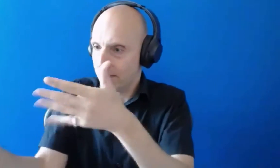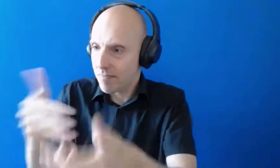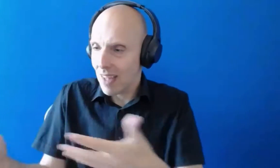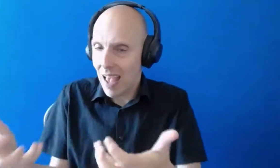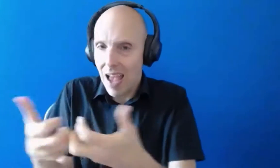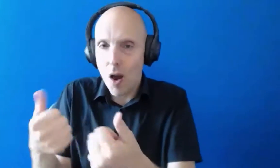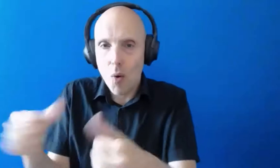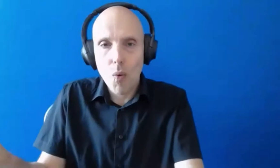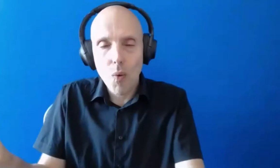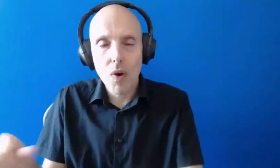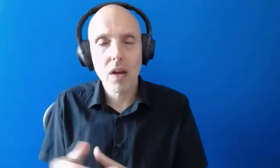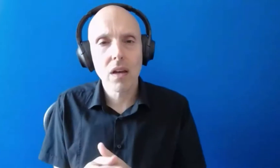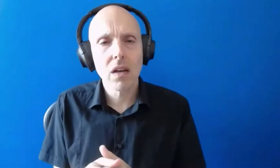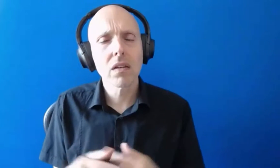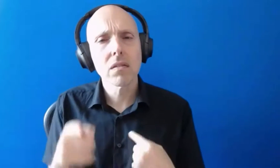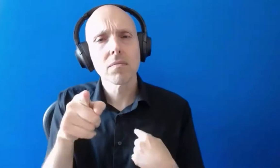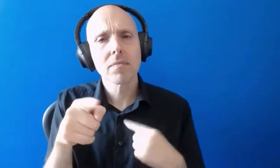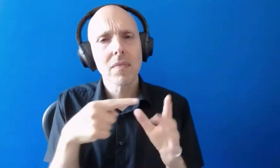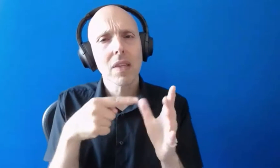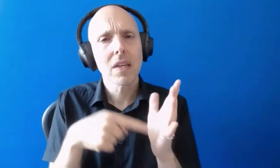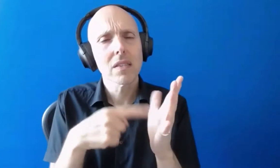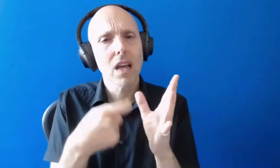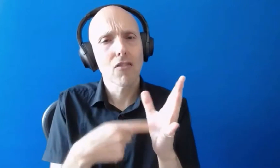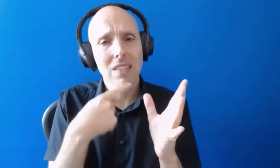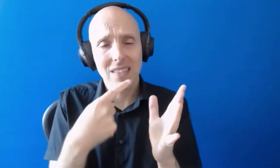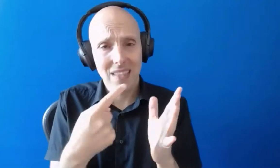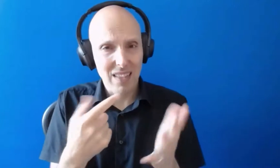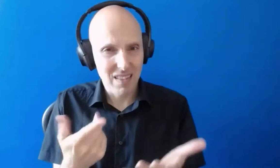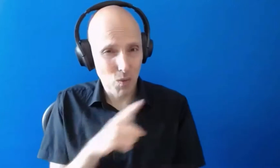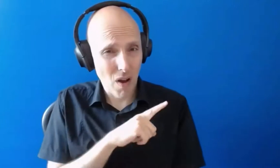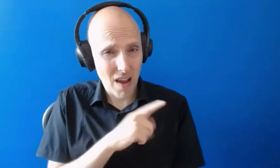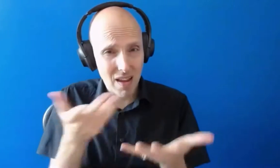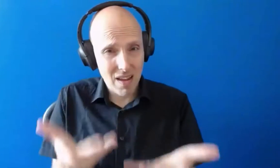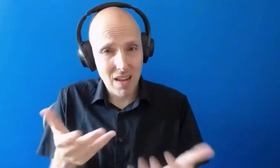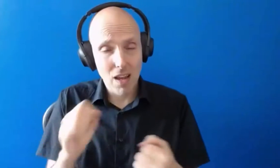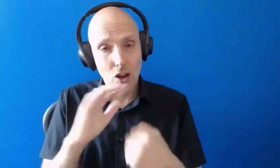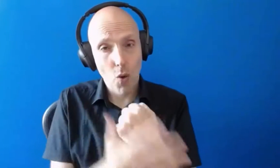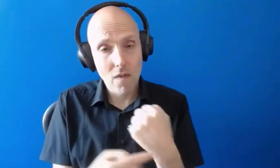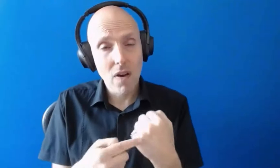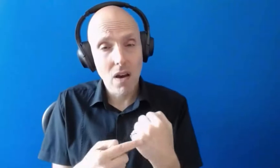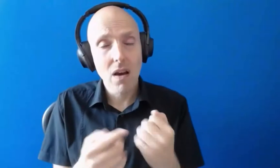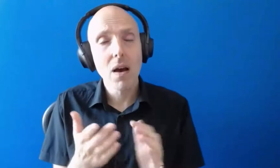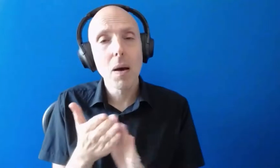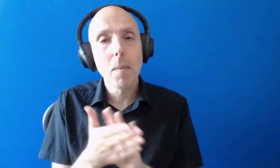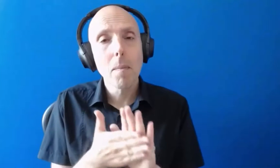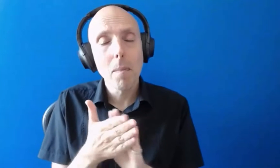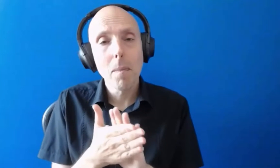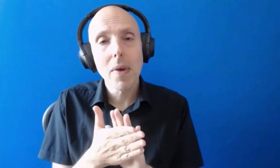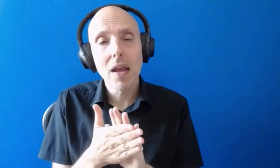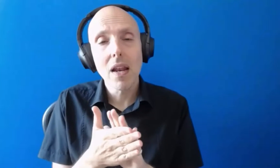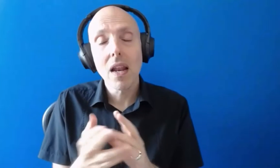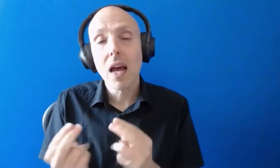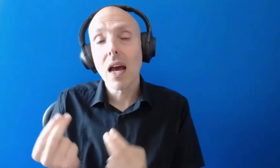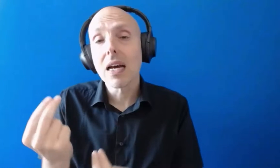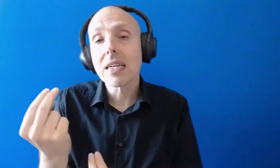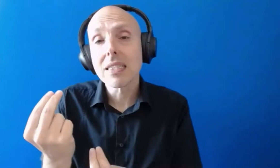but given that the covid situation that we're in the assessments will be based on